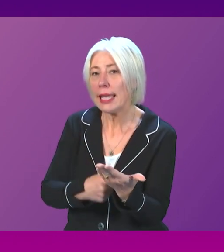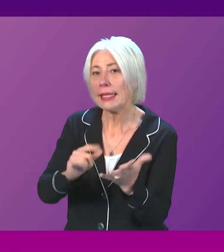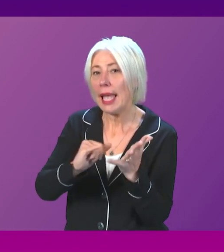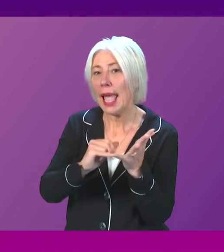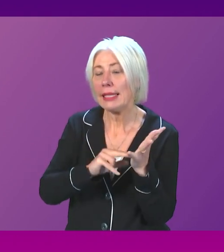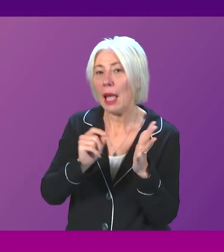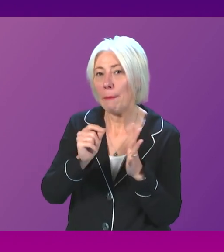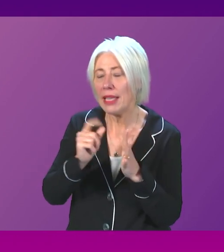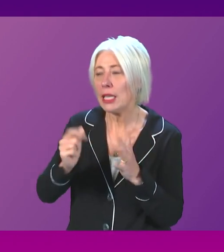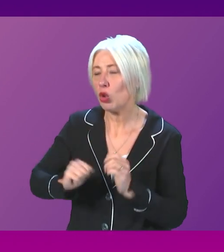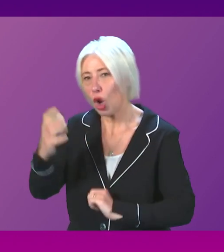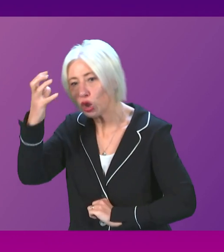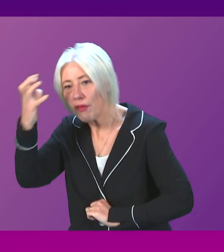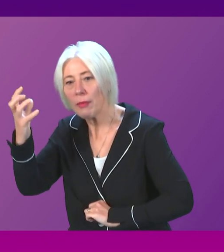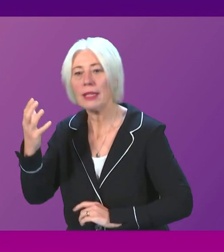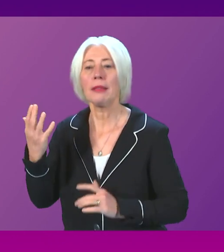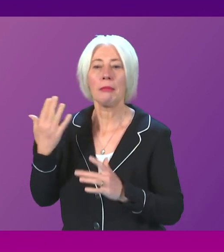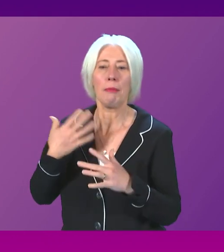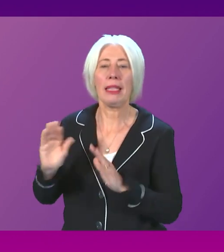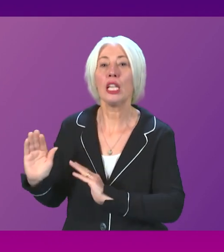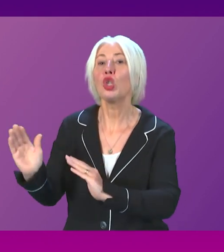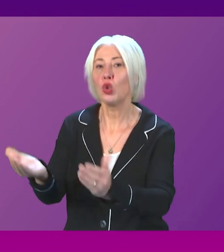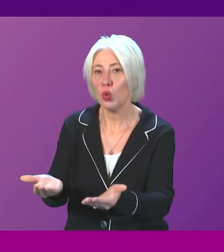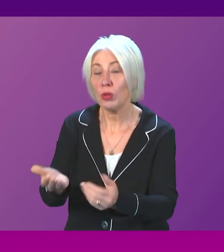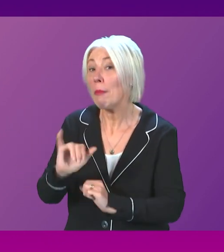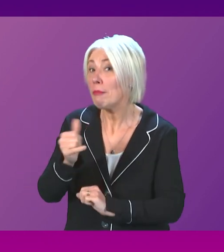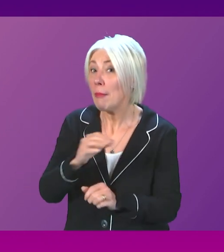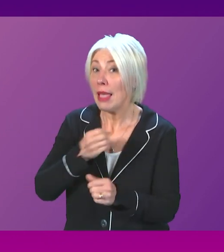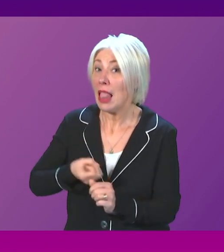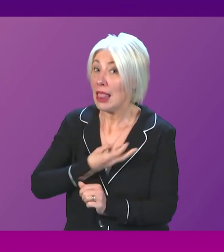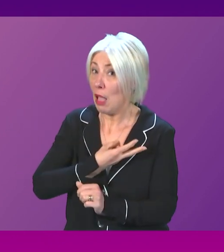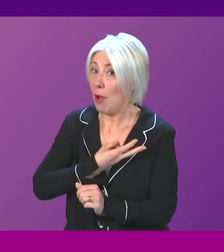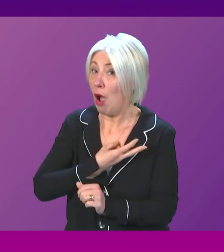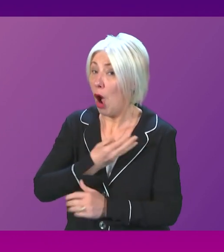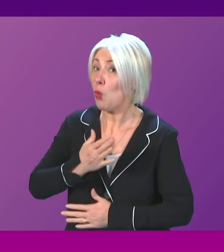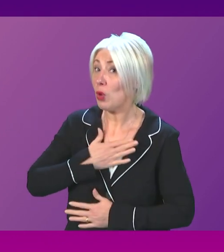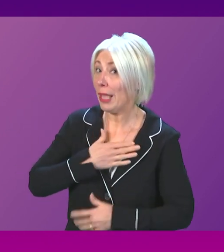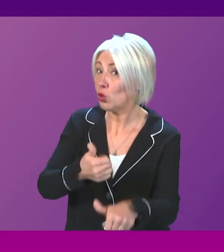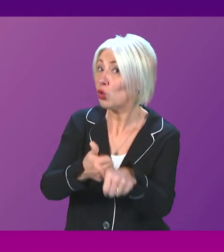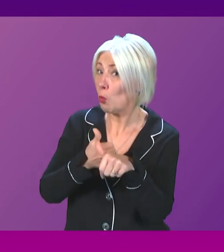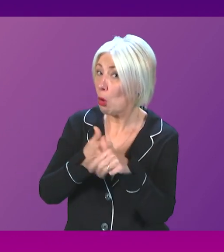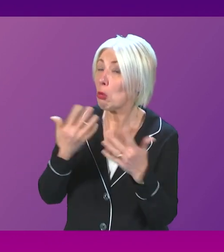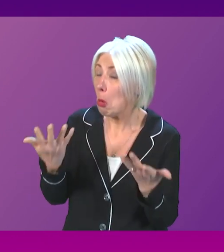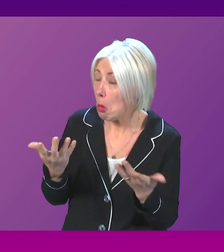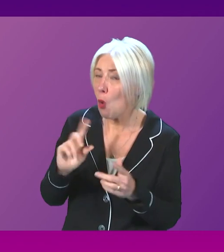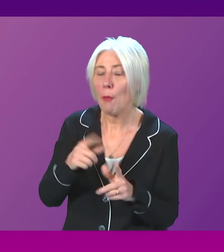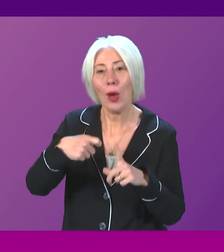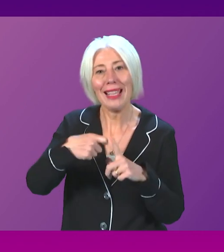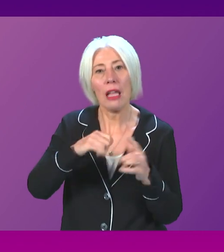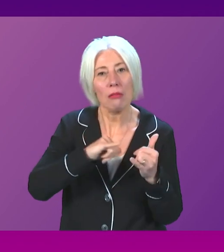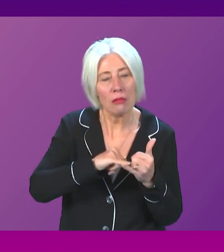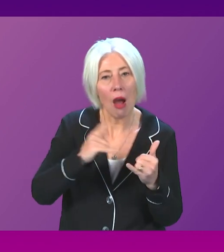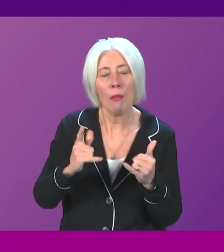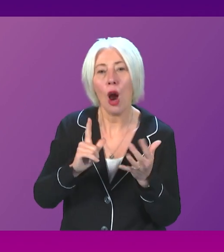SNP, Scottish Government, have introduced that perhaps Labour would now like to back. How about we see Keir Starmer and